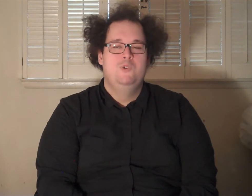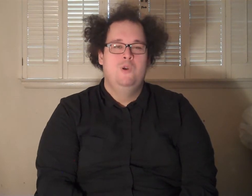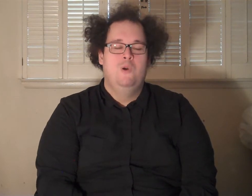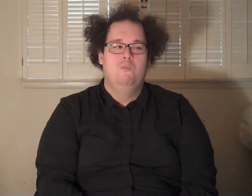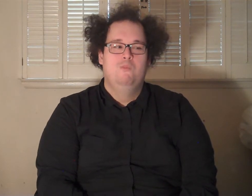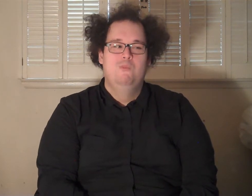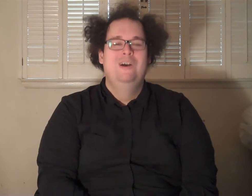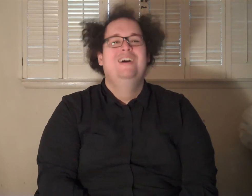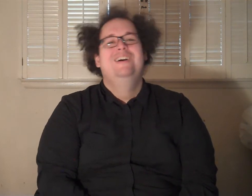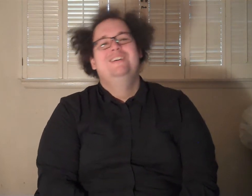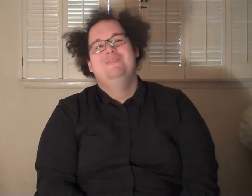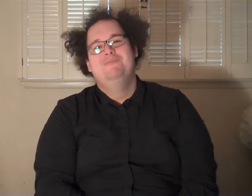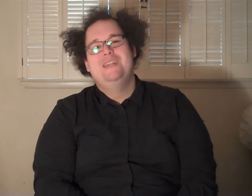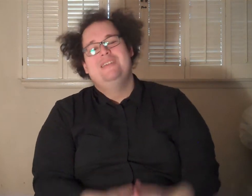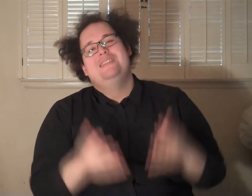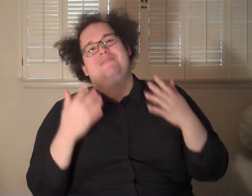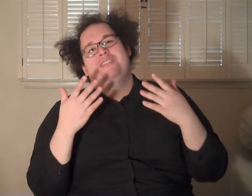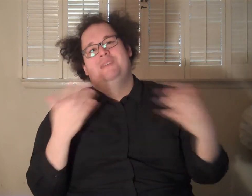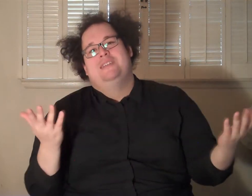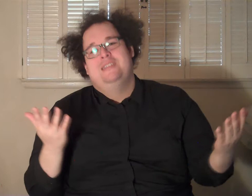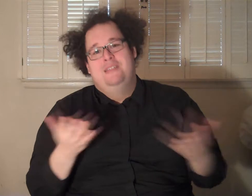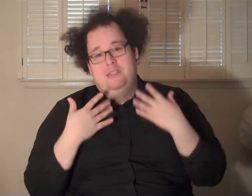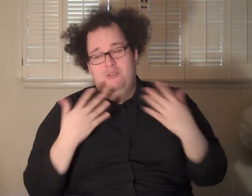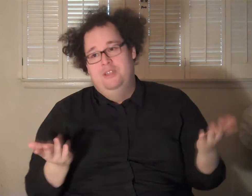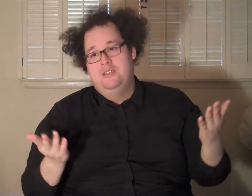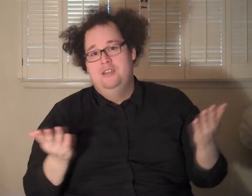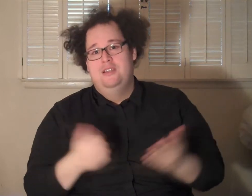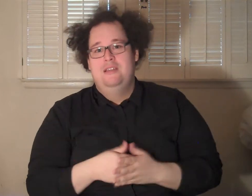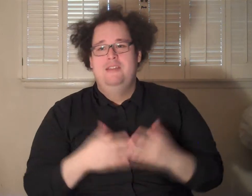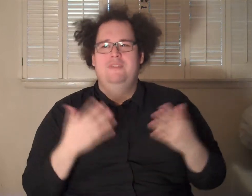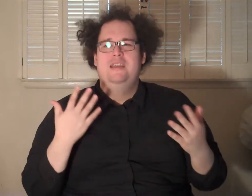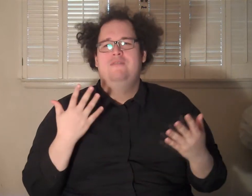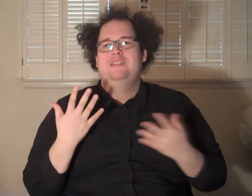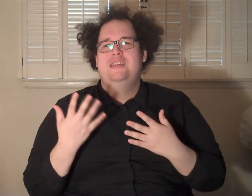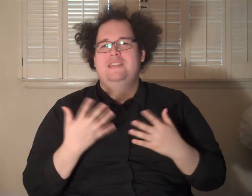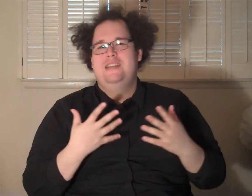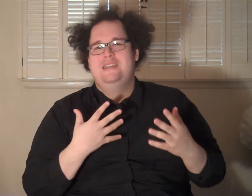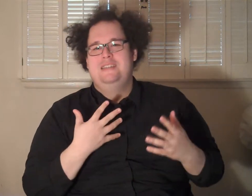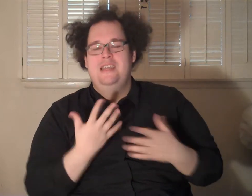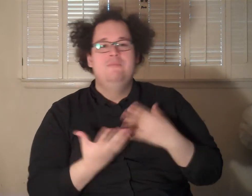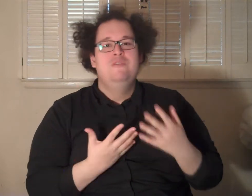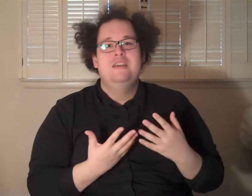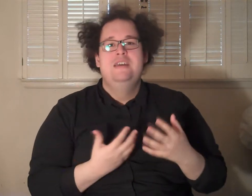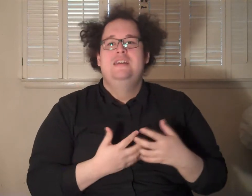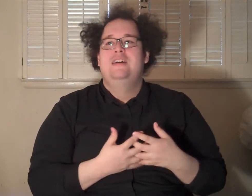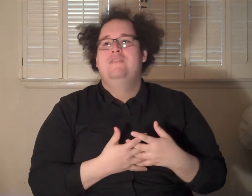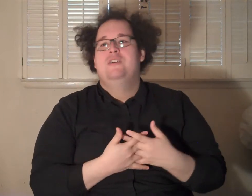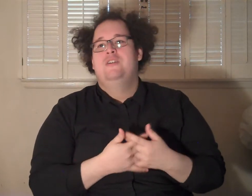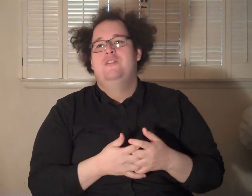Shut up. But anyway, there's not really much I can say. This movie is good. Definitely, I would say it's like a date movie. Now, if you're going to go